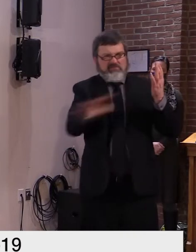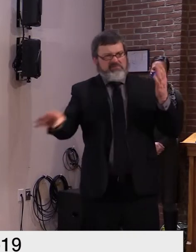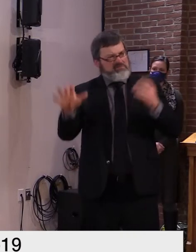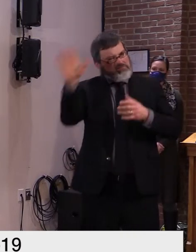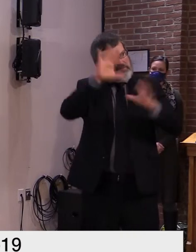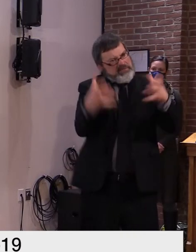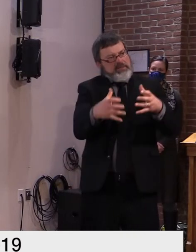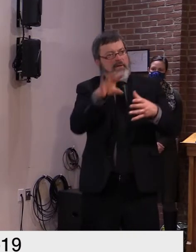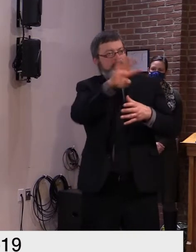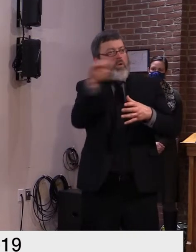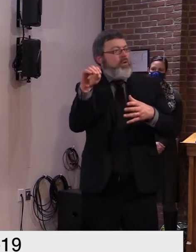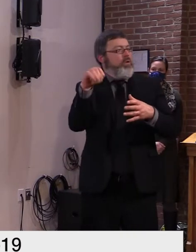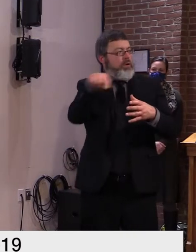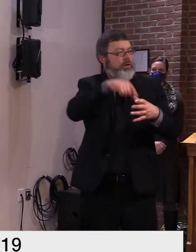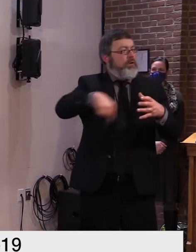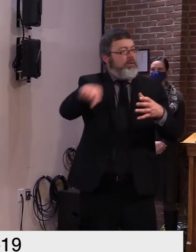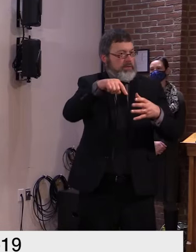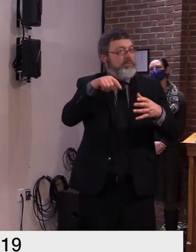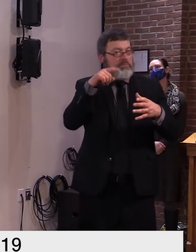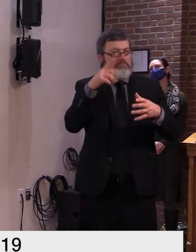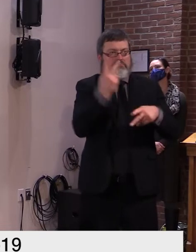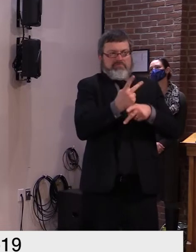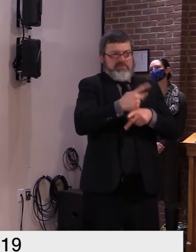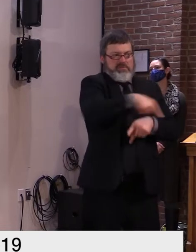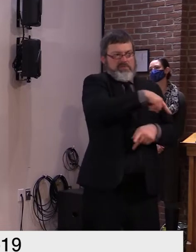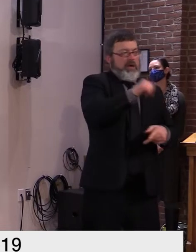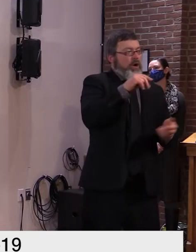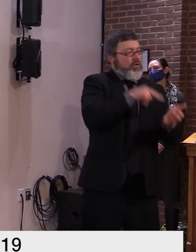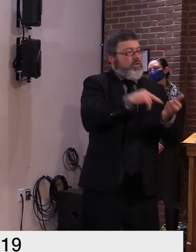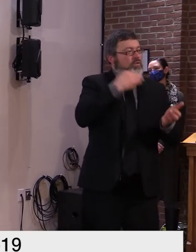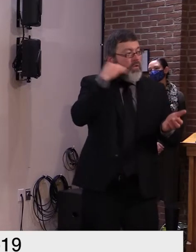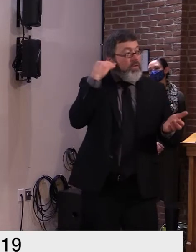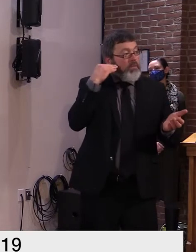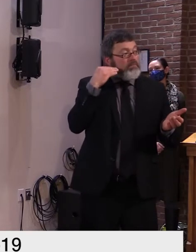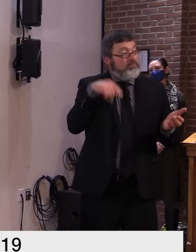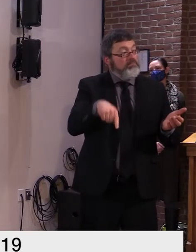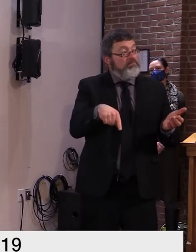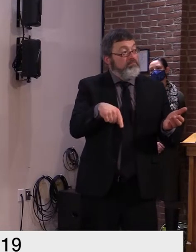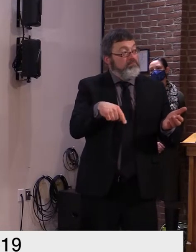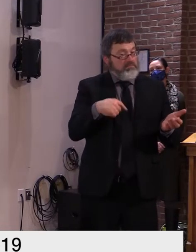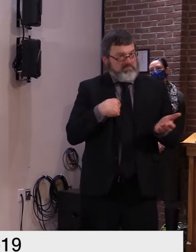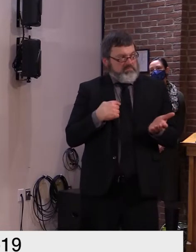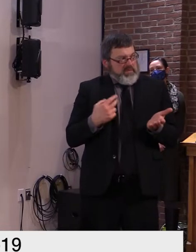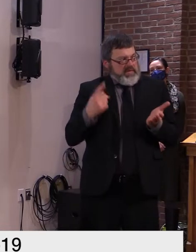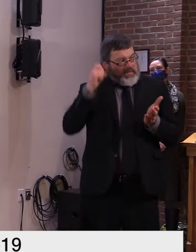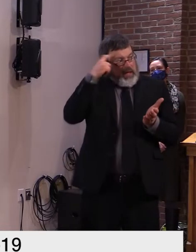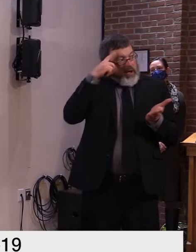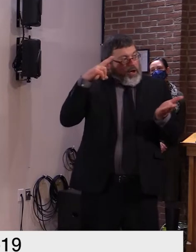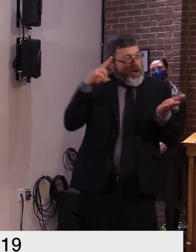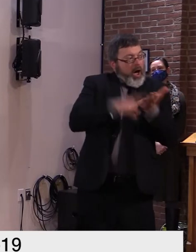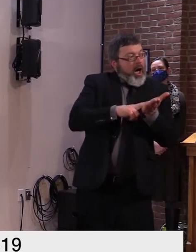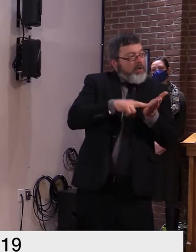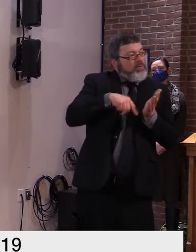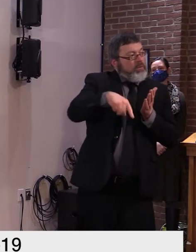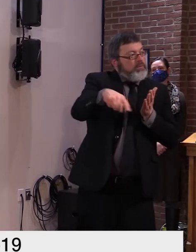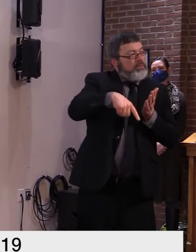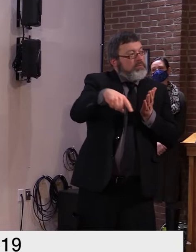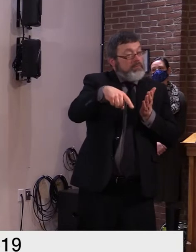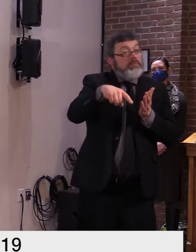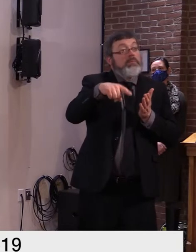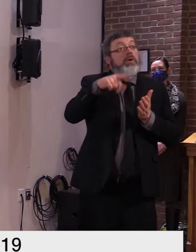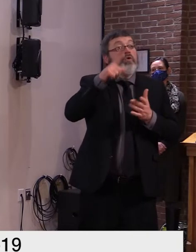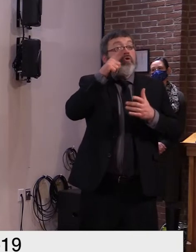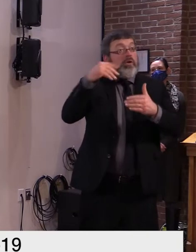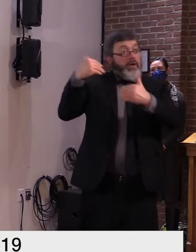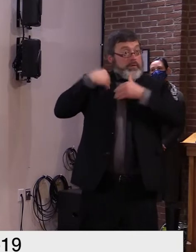managed by dale the department of aging and independent living as part of the health outbreak prevention and response team that is a